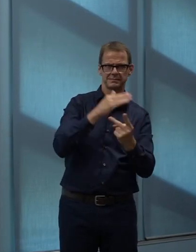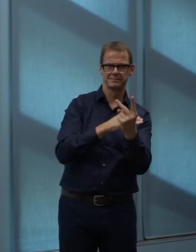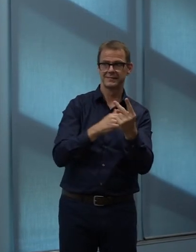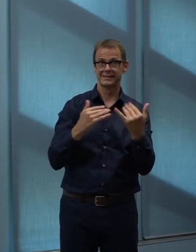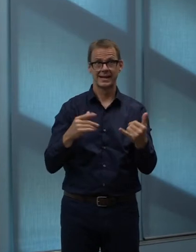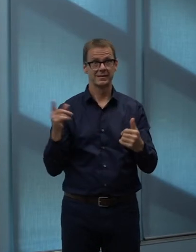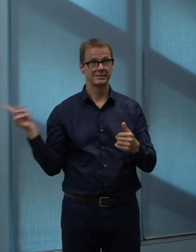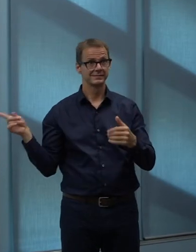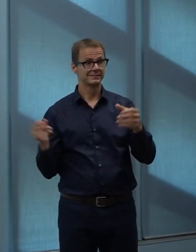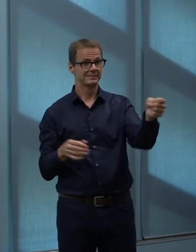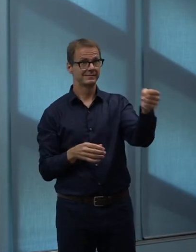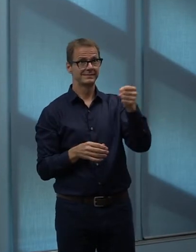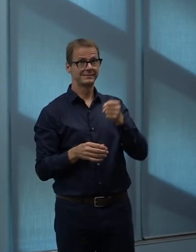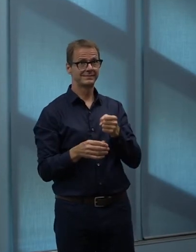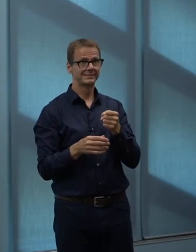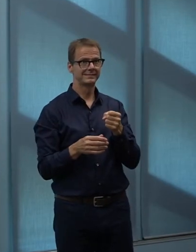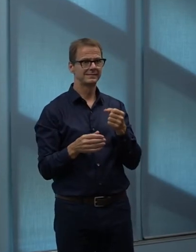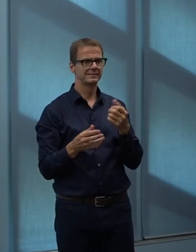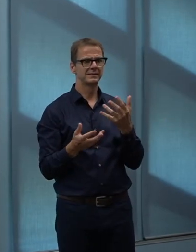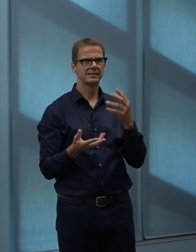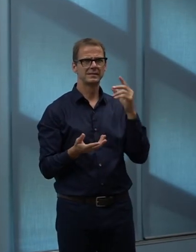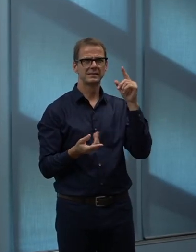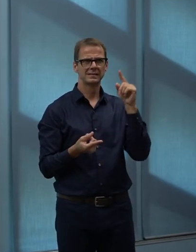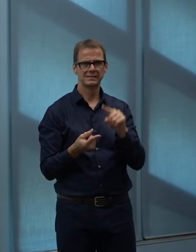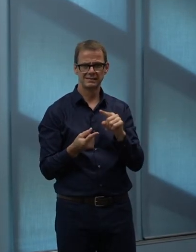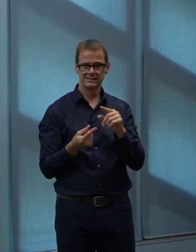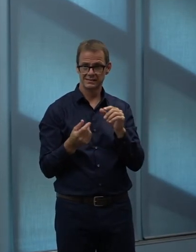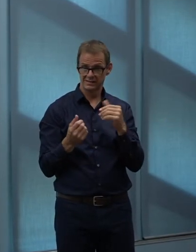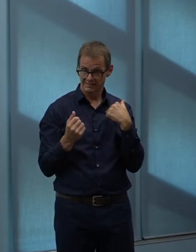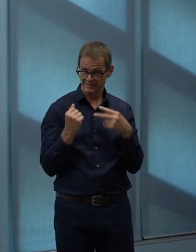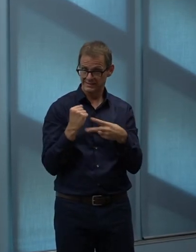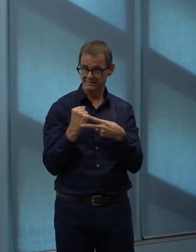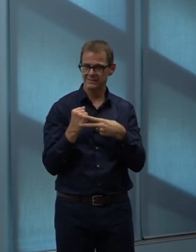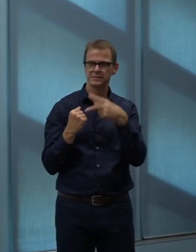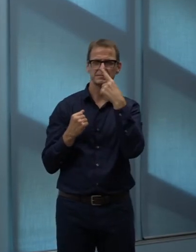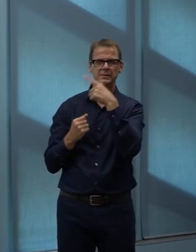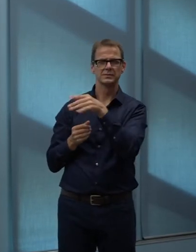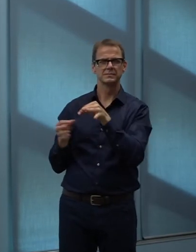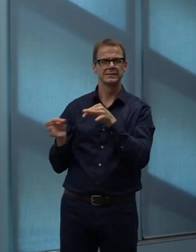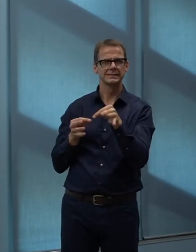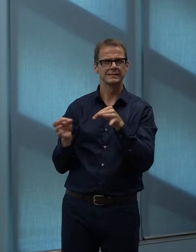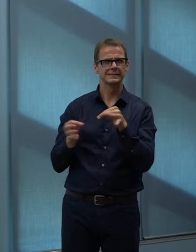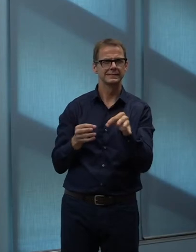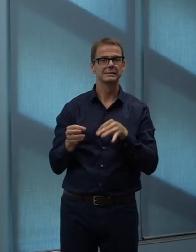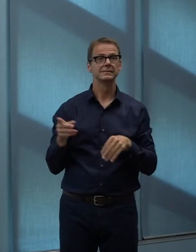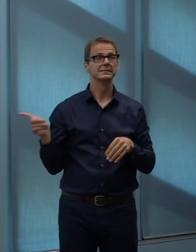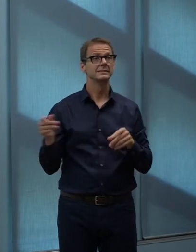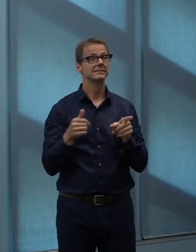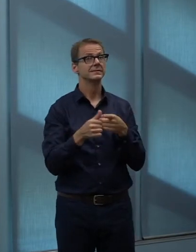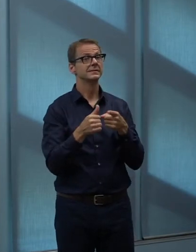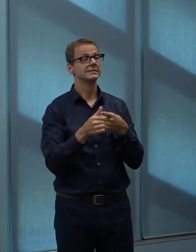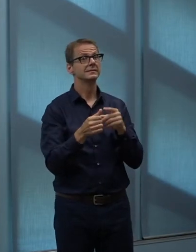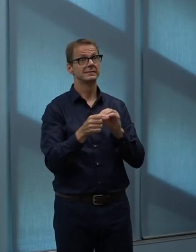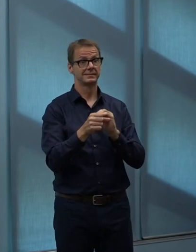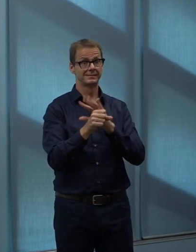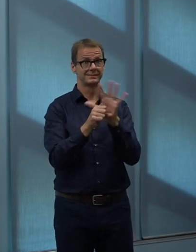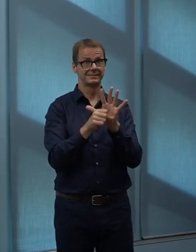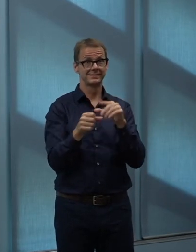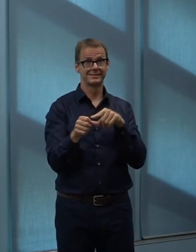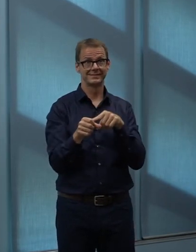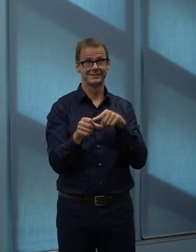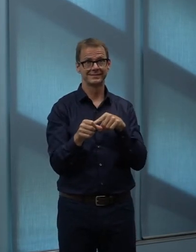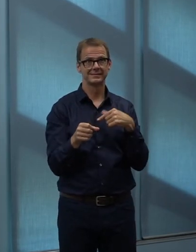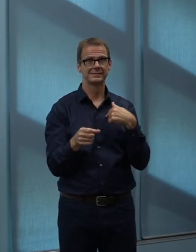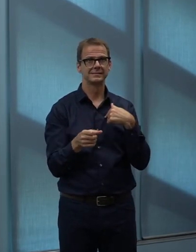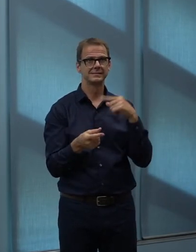at the start of the COVID pandemic, we did reduce service levels and we presented a budget as part of the SOBA.